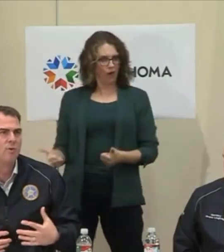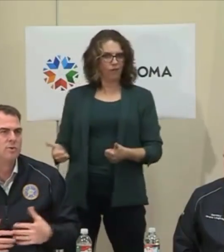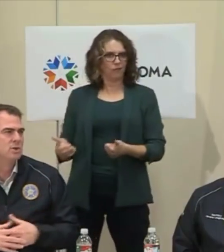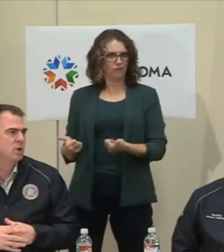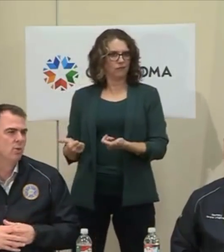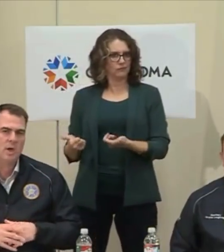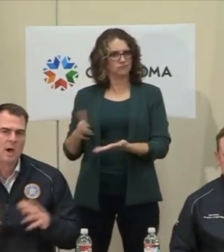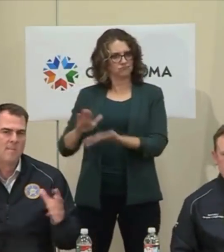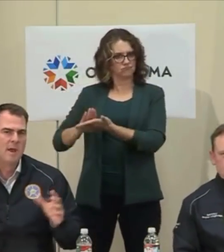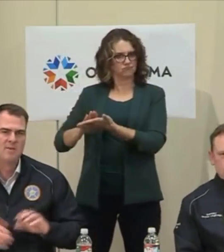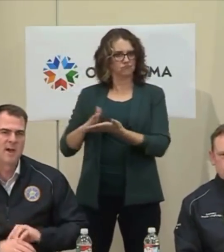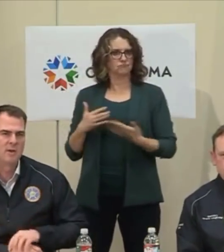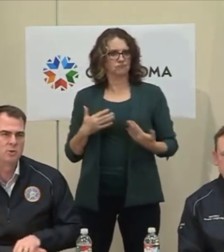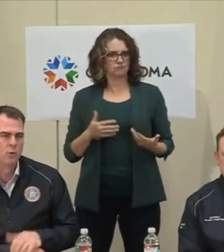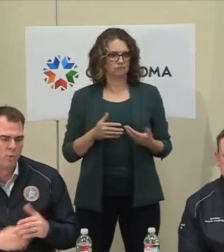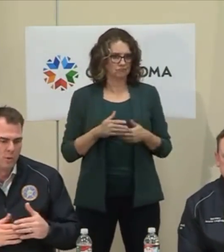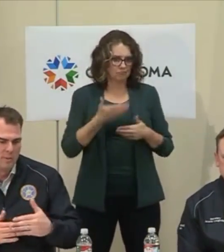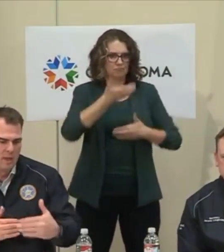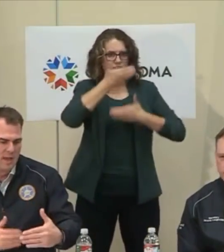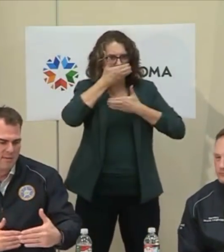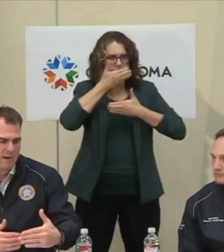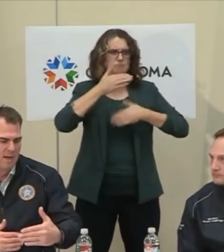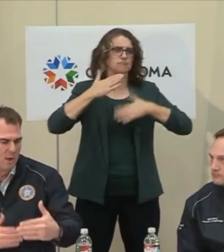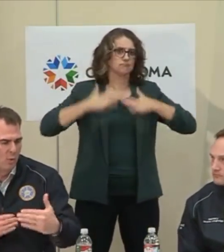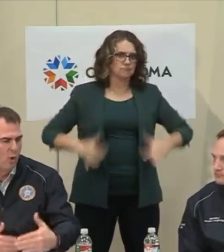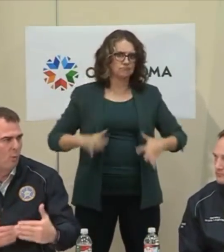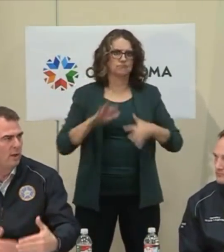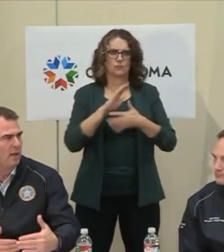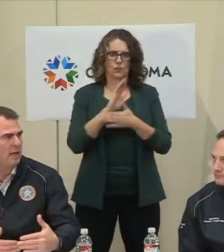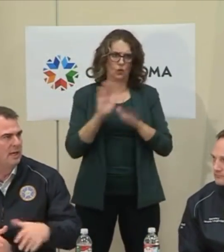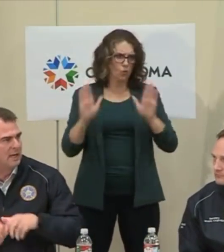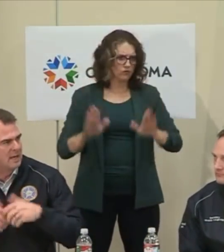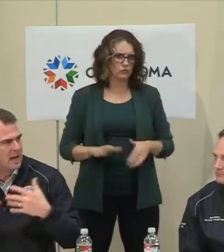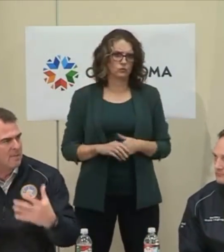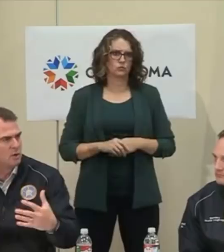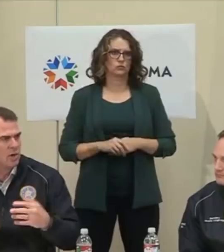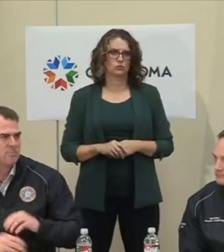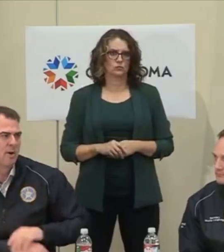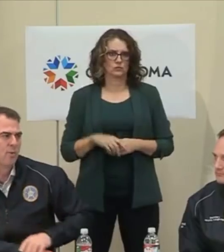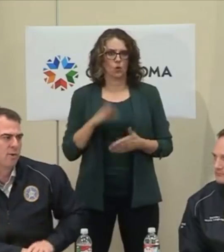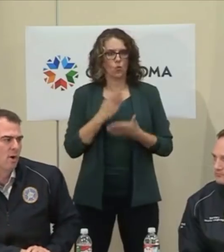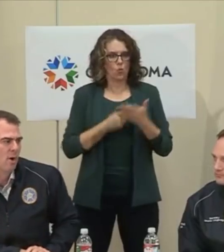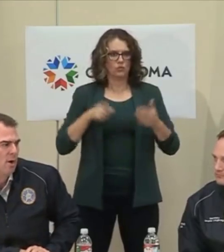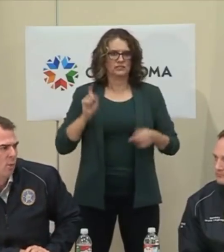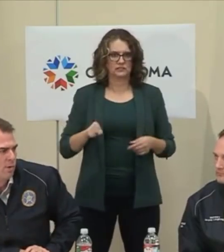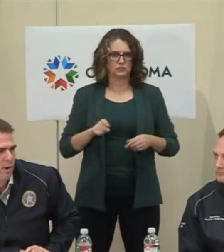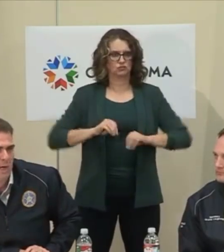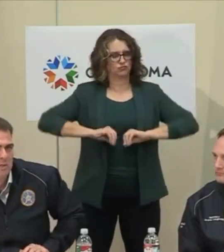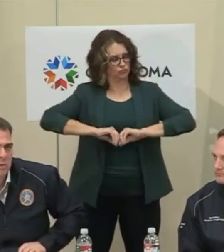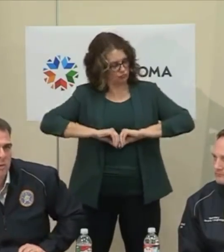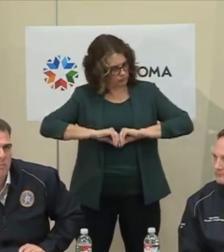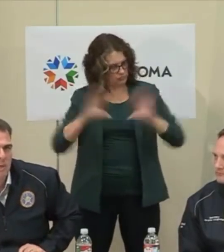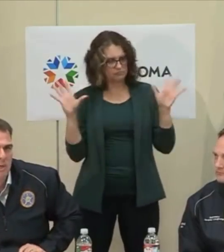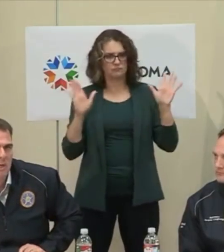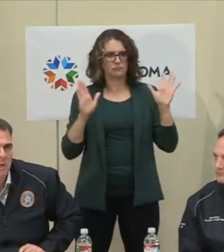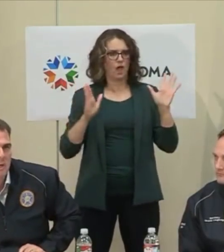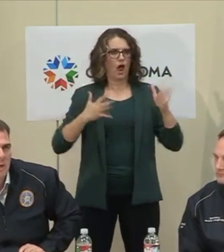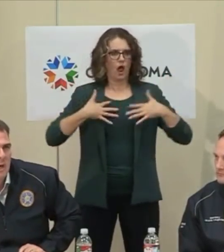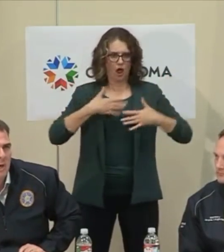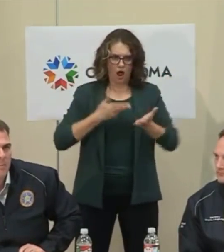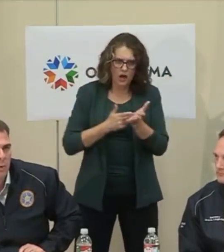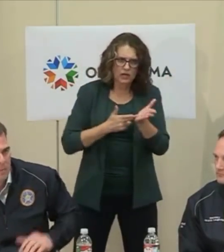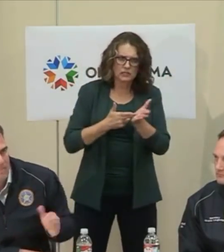gowns. And so manufacturers, we will be letting everybody know what we need and kind of be transparent with our needs on the PPE